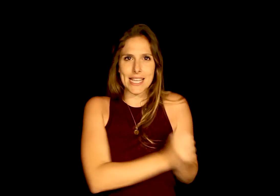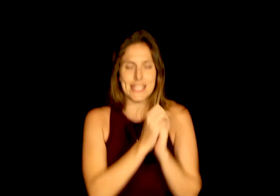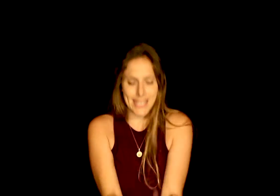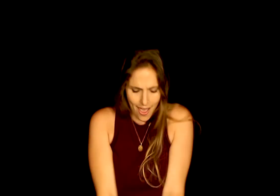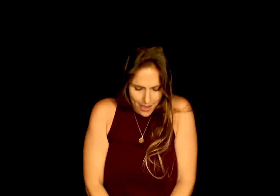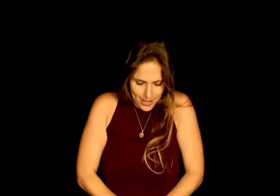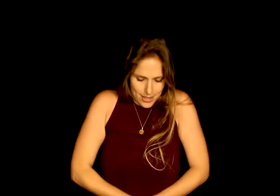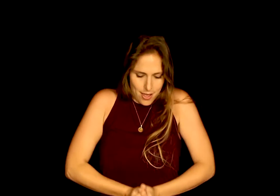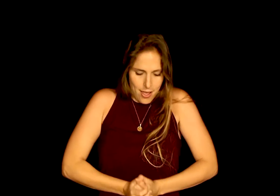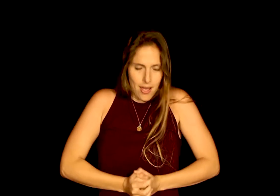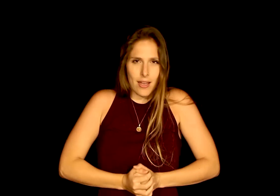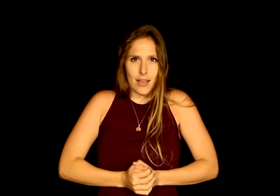inside